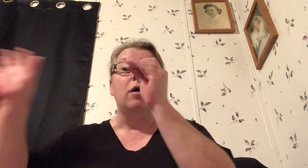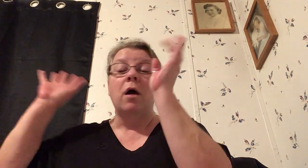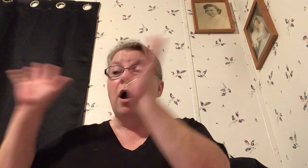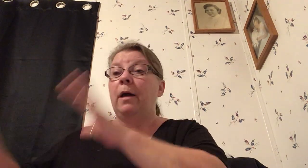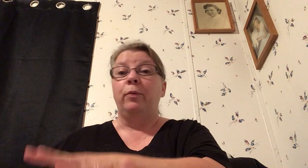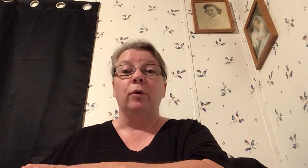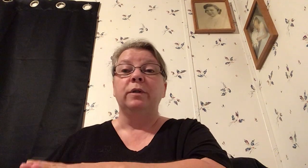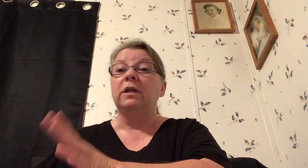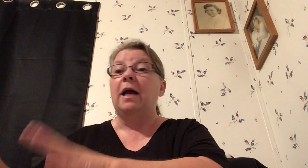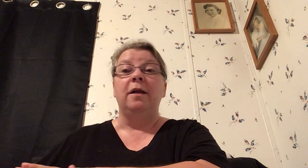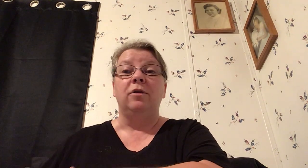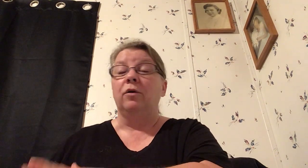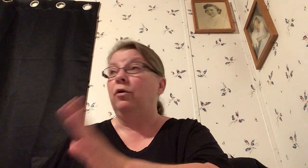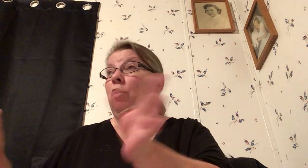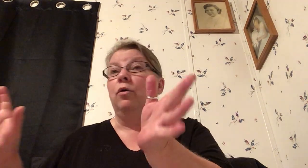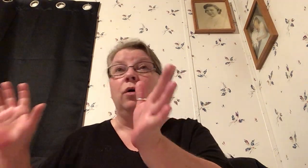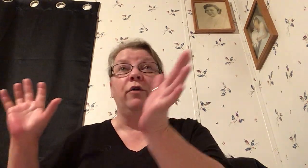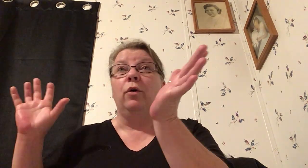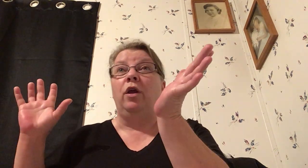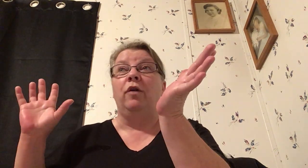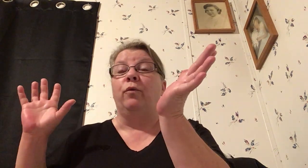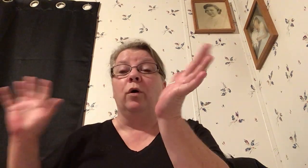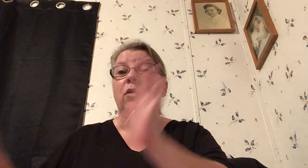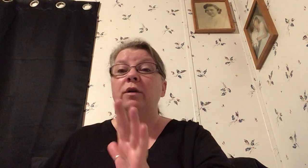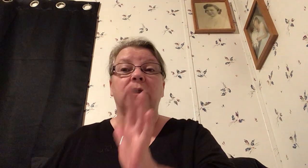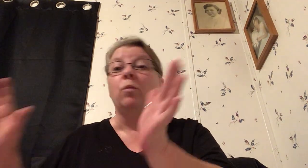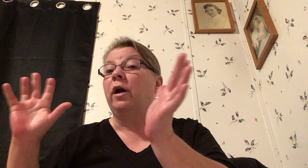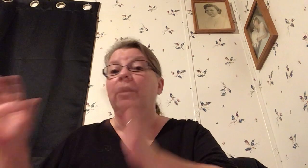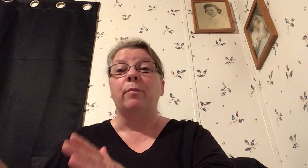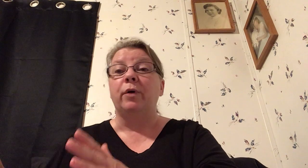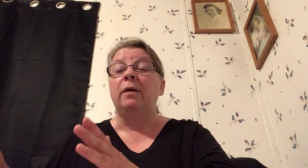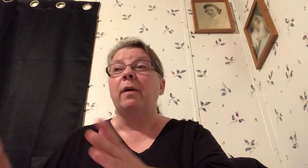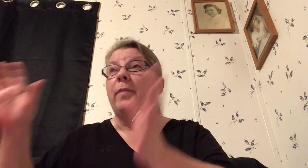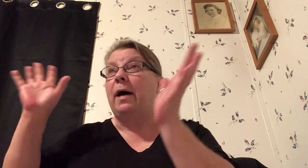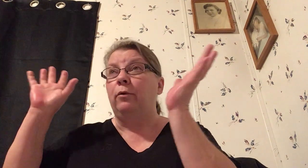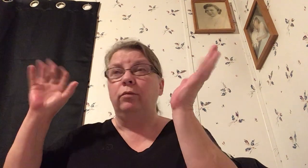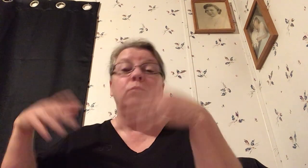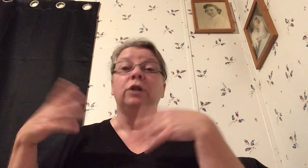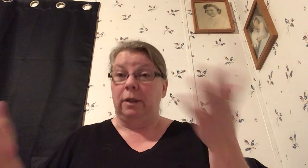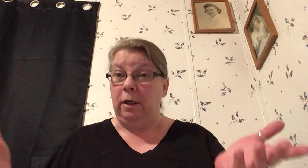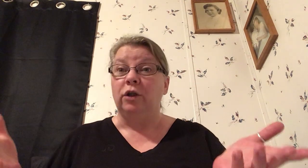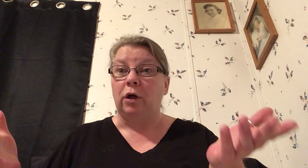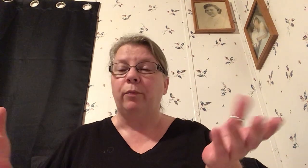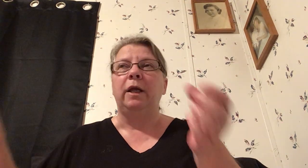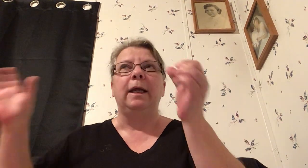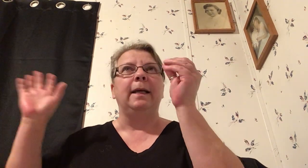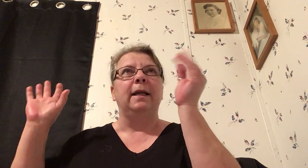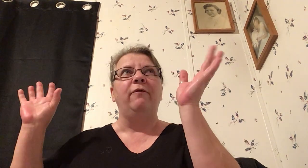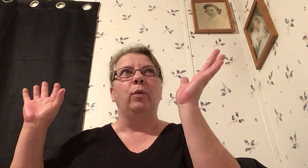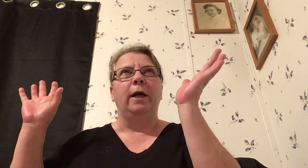I purposely I either you know if we're going somewhere and I'm bringing my Bible which I need to start bringing it everywhere